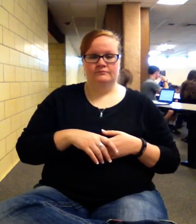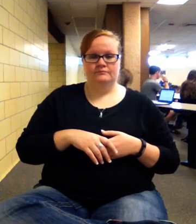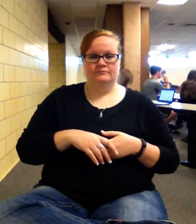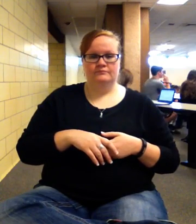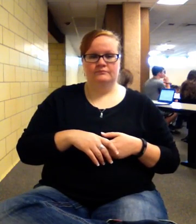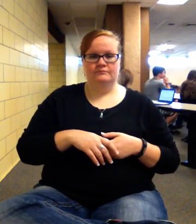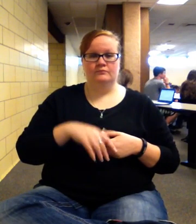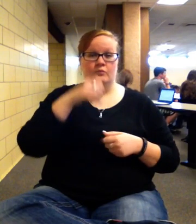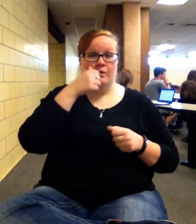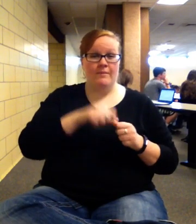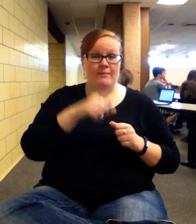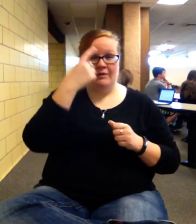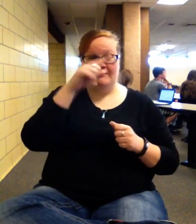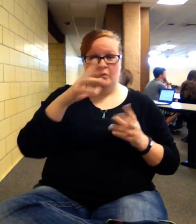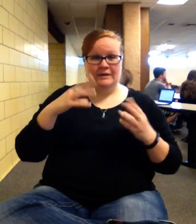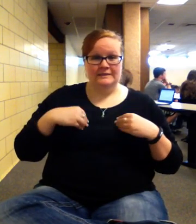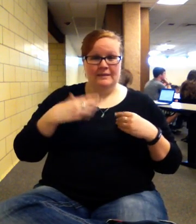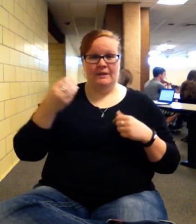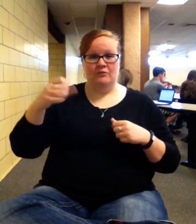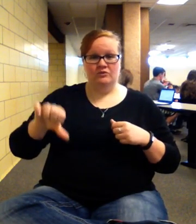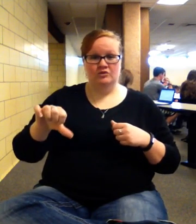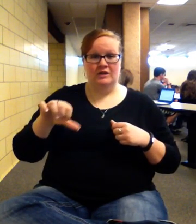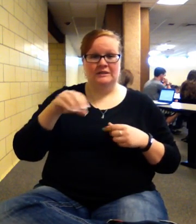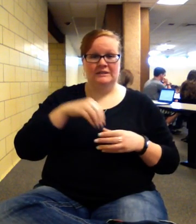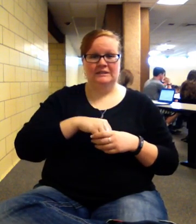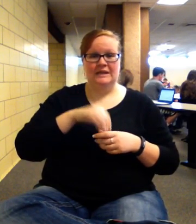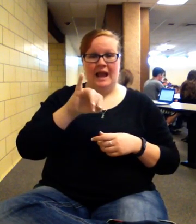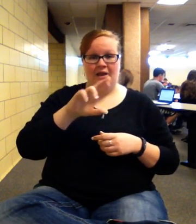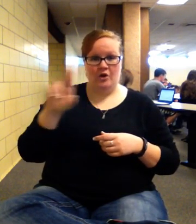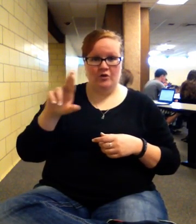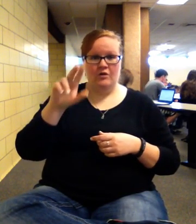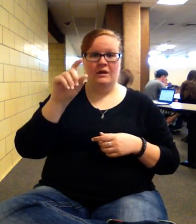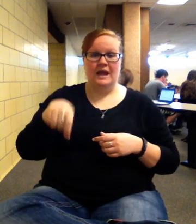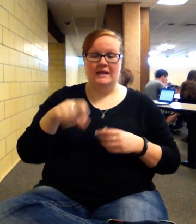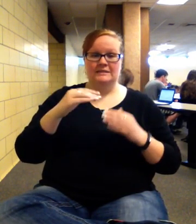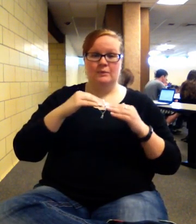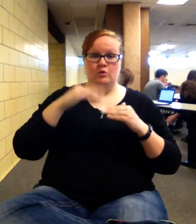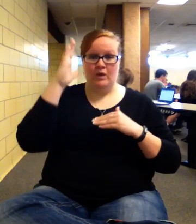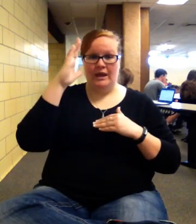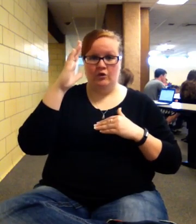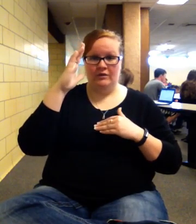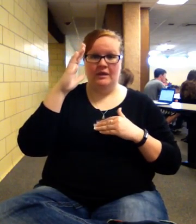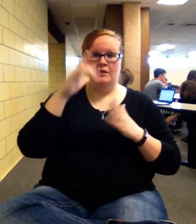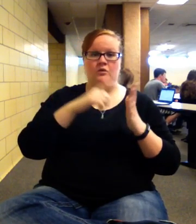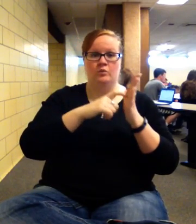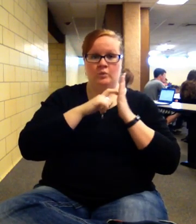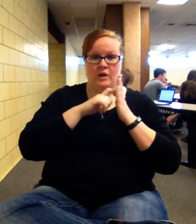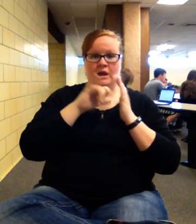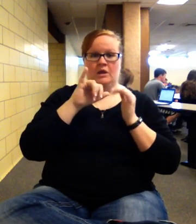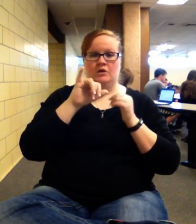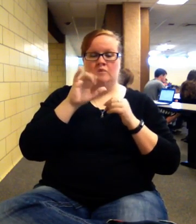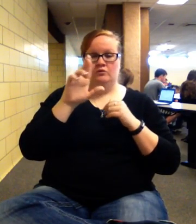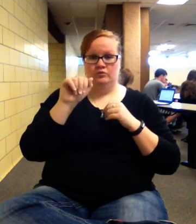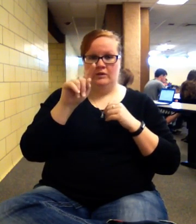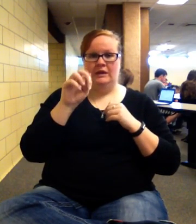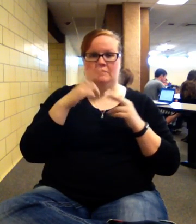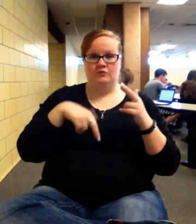Remember for accepting and rejecting internal rate of return, it has to be greater than the required rate of return. They're saying that this one